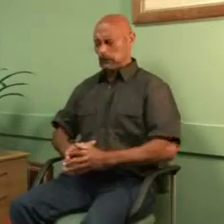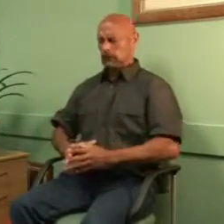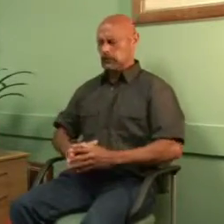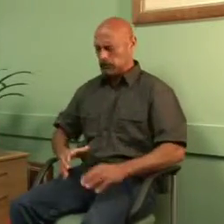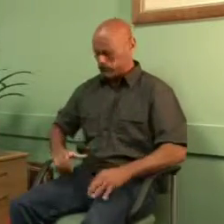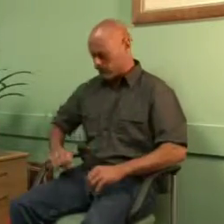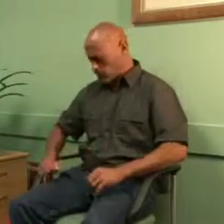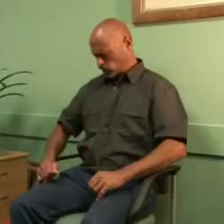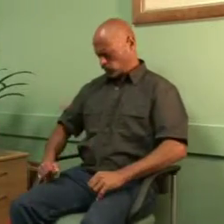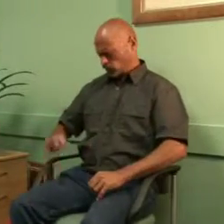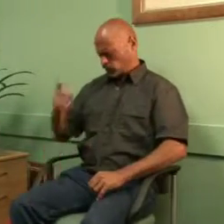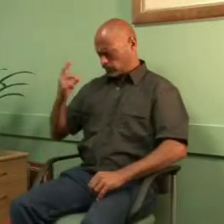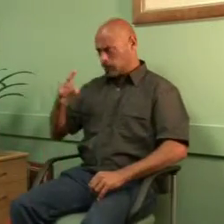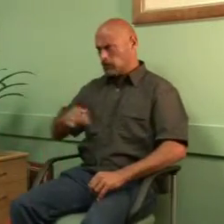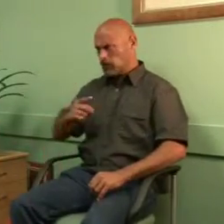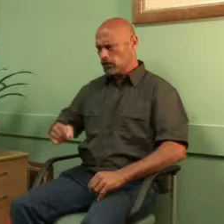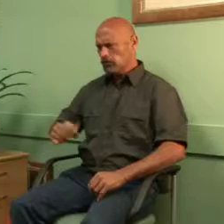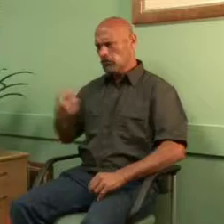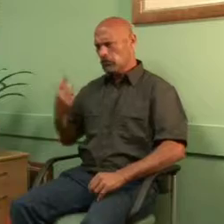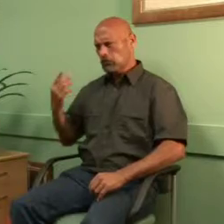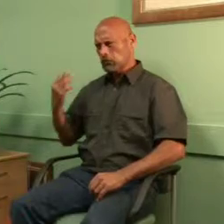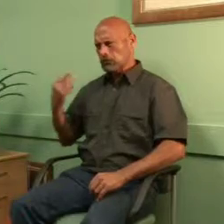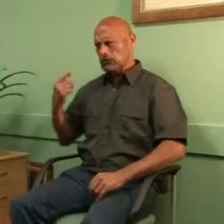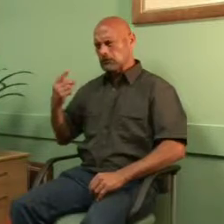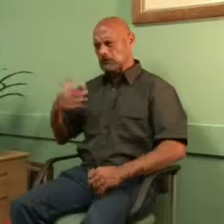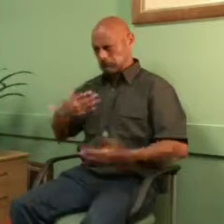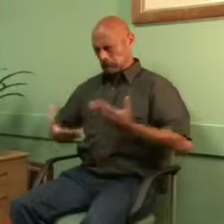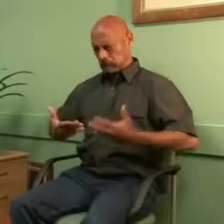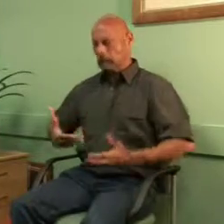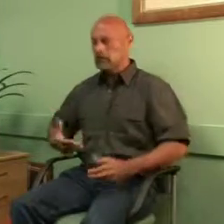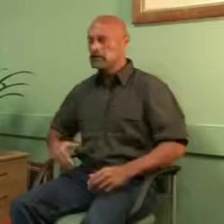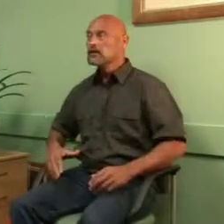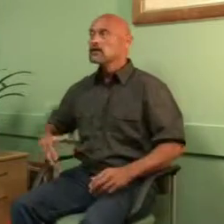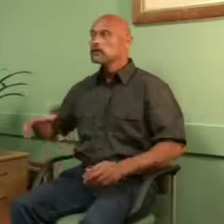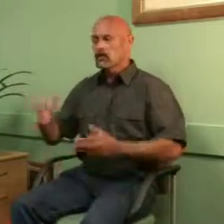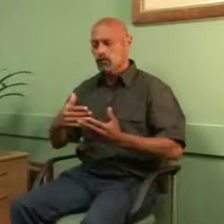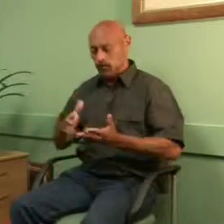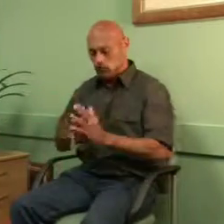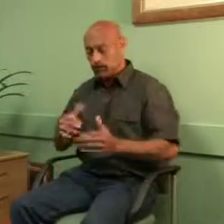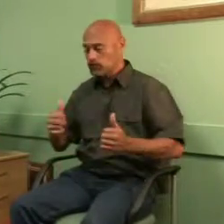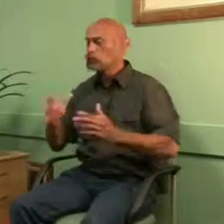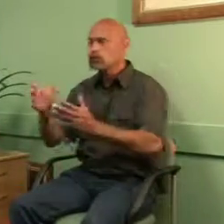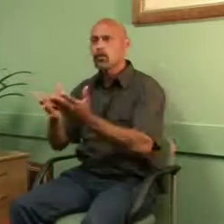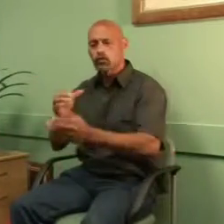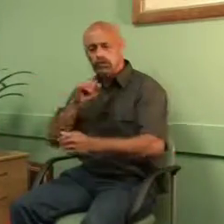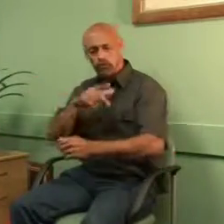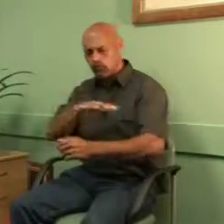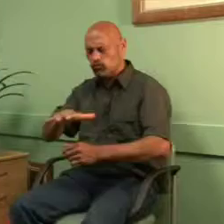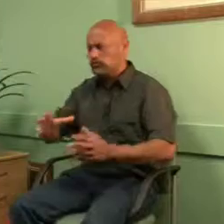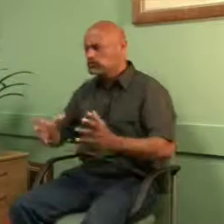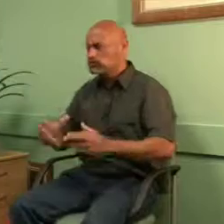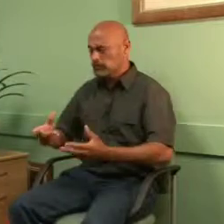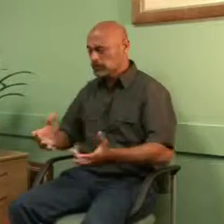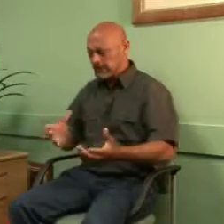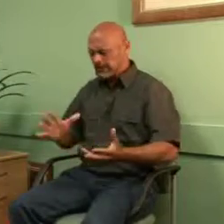that. And I had trouble walking and then I had a look and there was something there. Not sure how it happened. started the last couple of days anyway. So